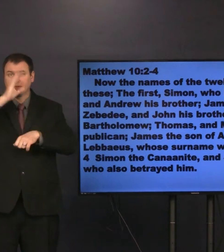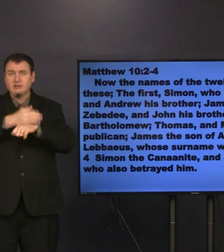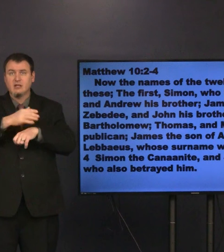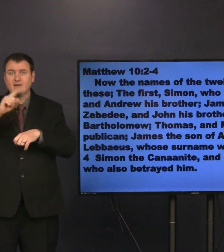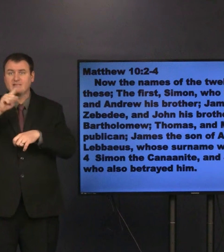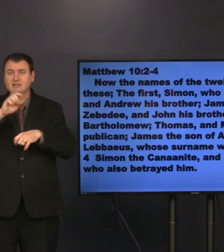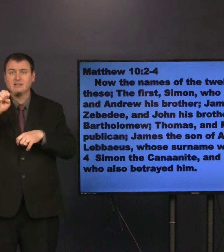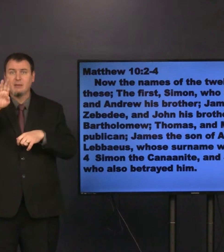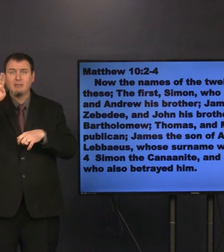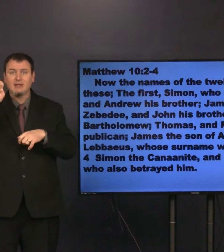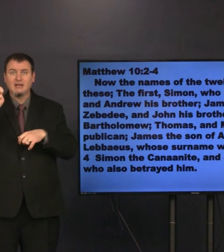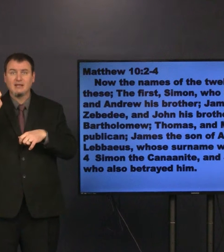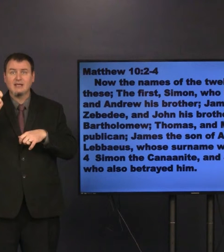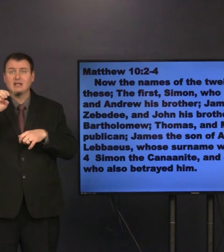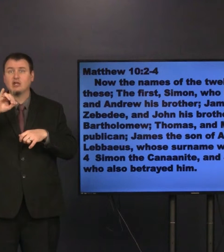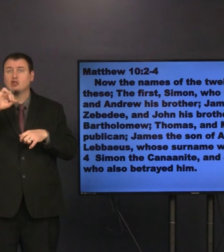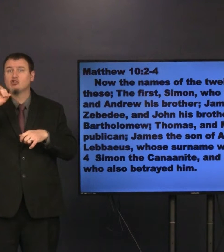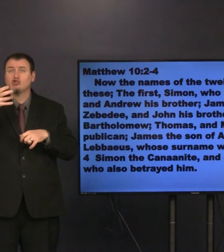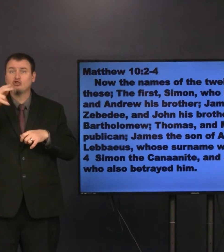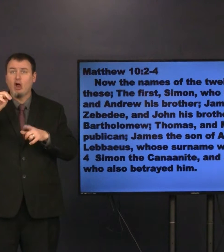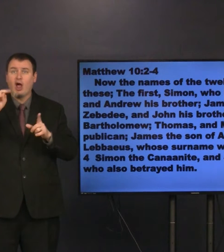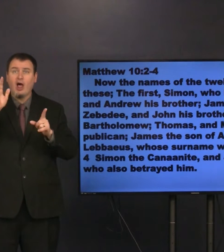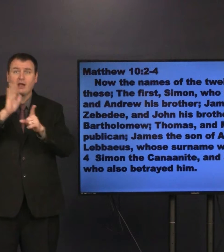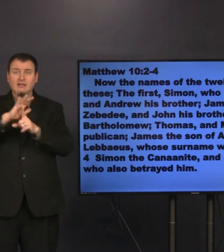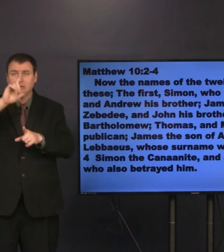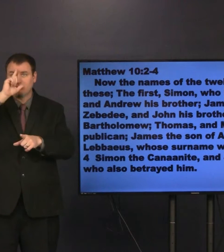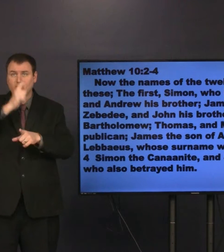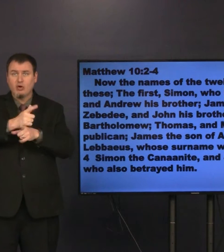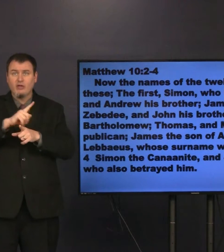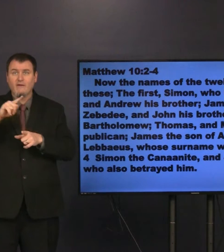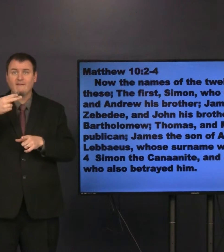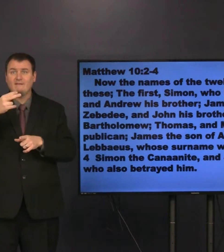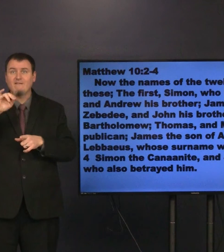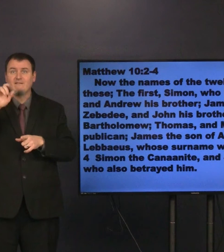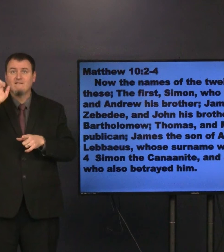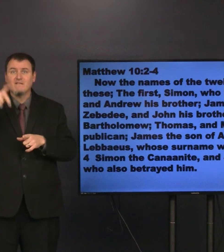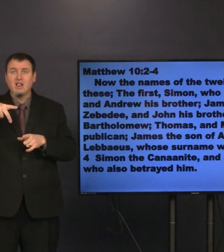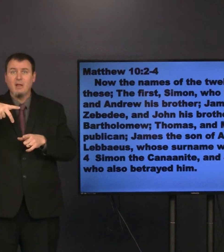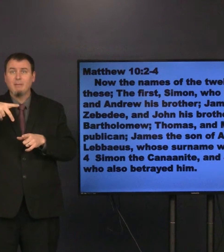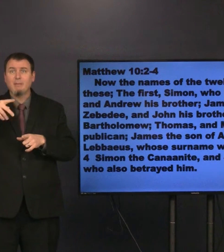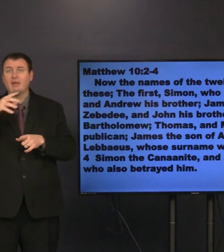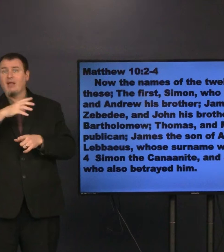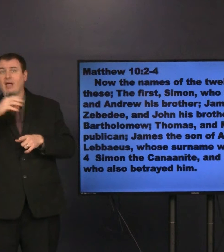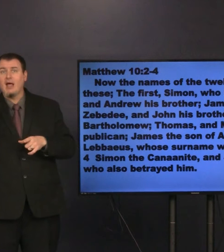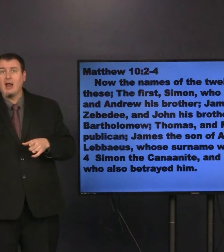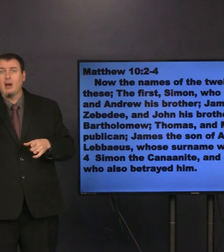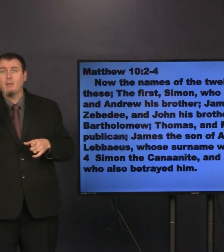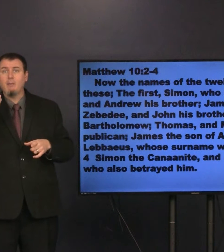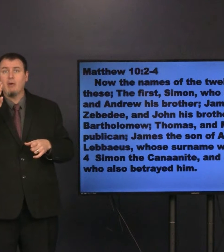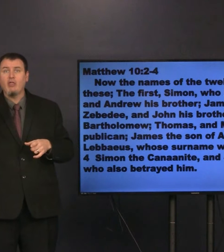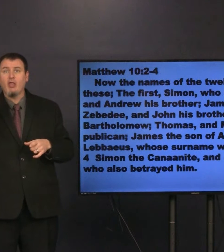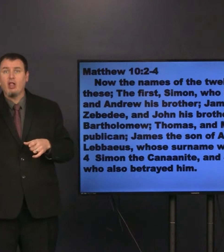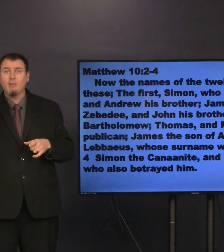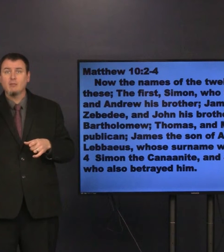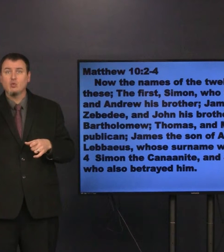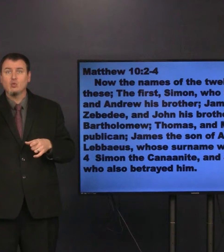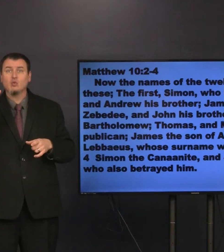his brother, James, the son of Zebulun, and John, his brother, Philip, Bartholomew,